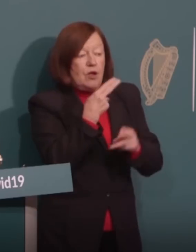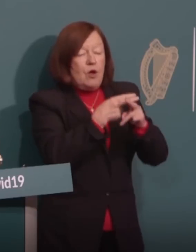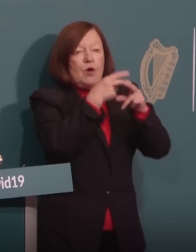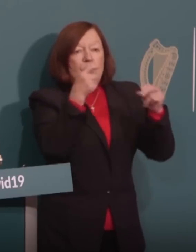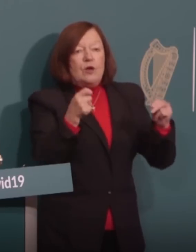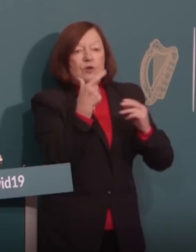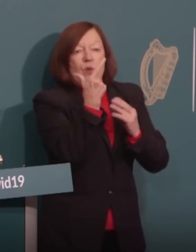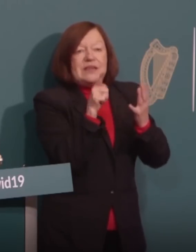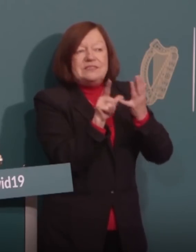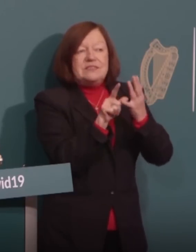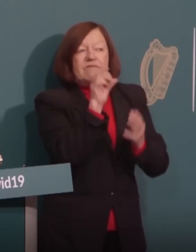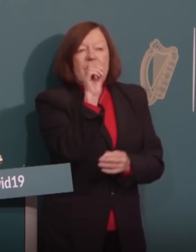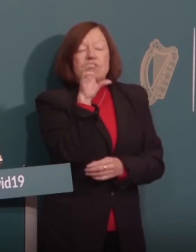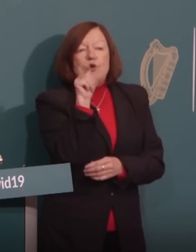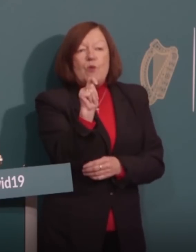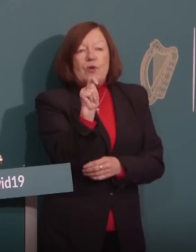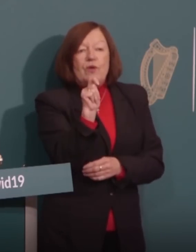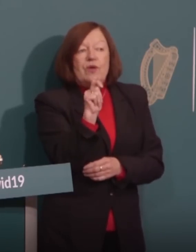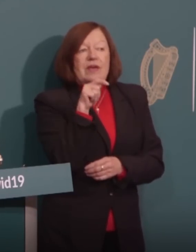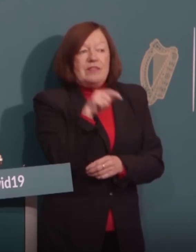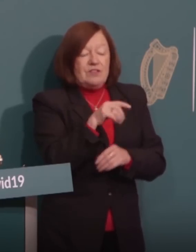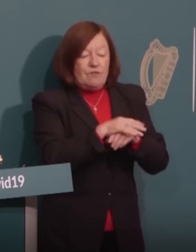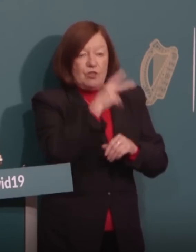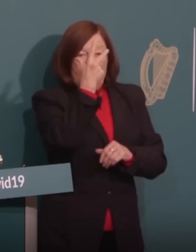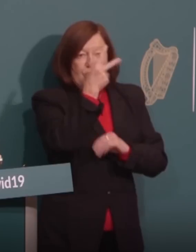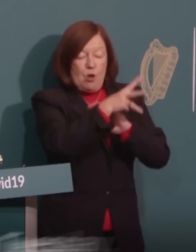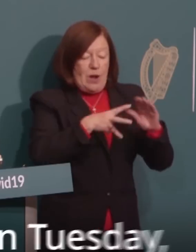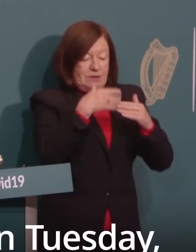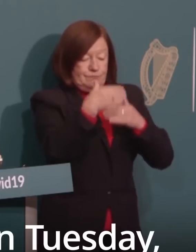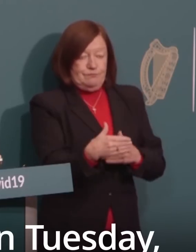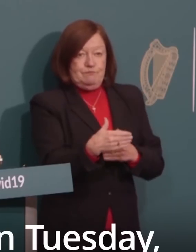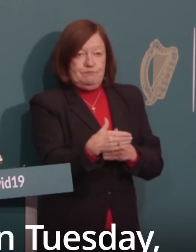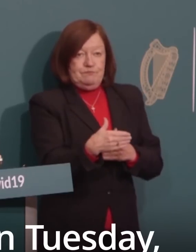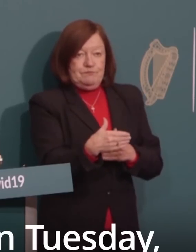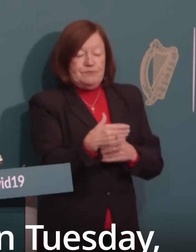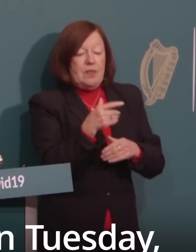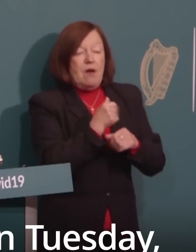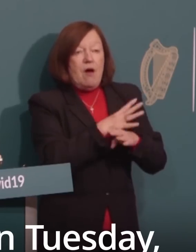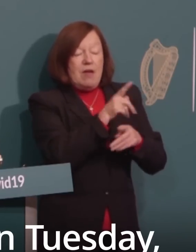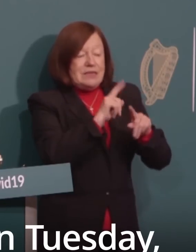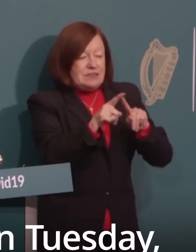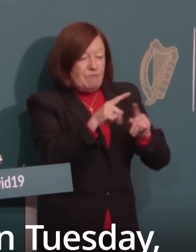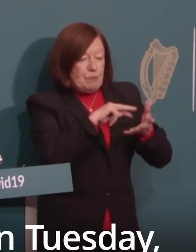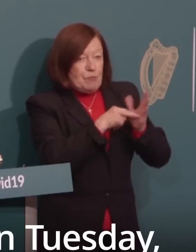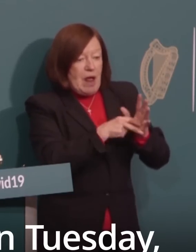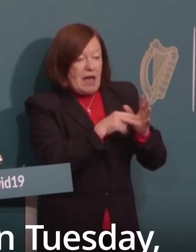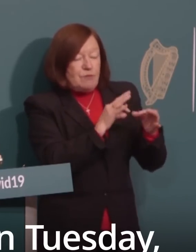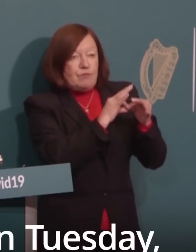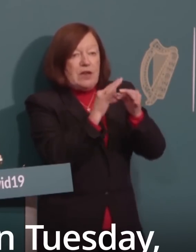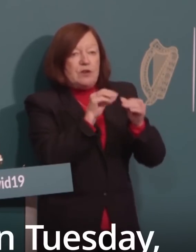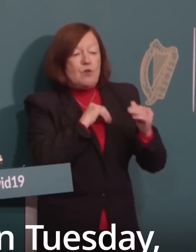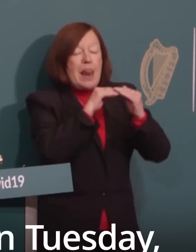27th of October. This will be for a three-week period. All of the measures relating to